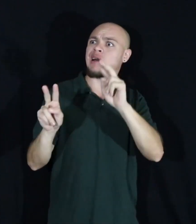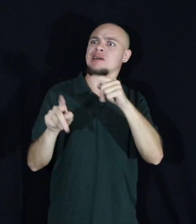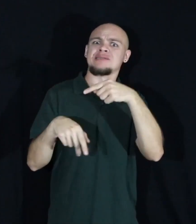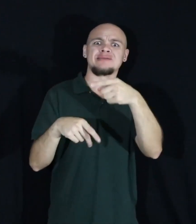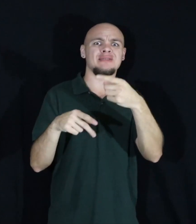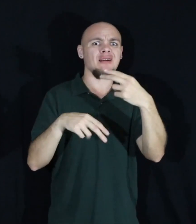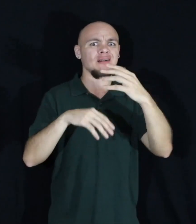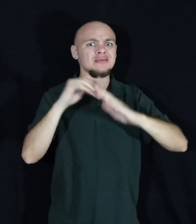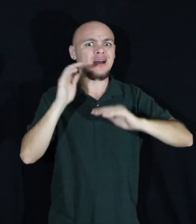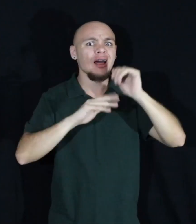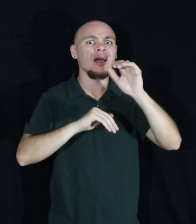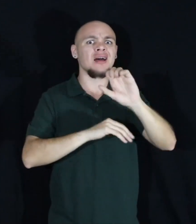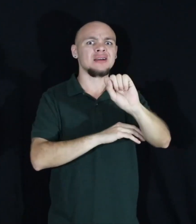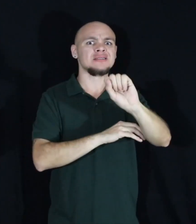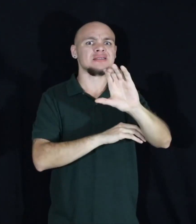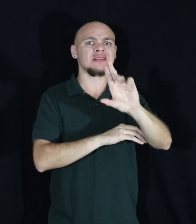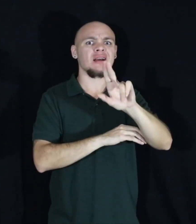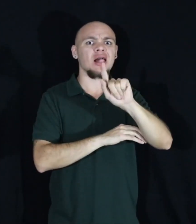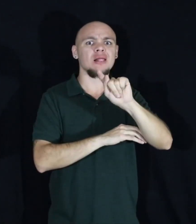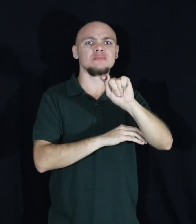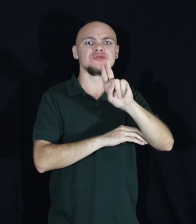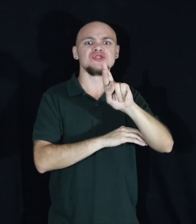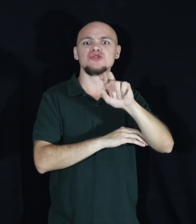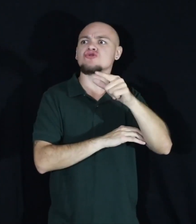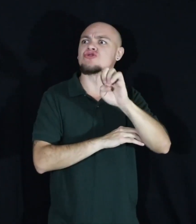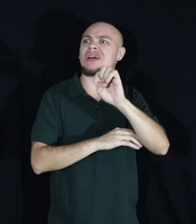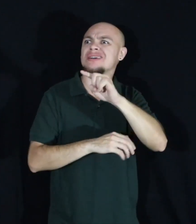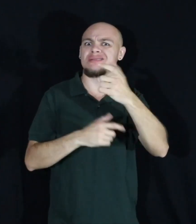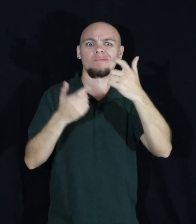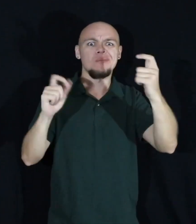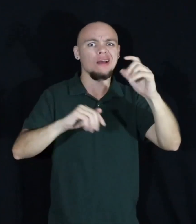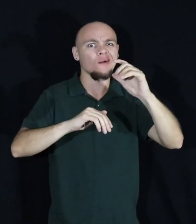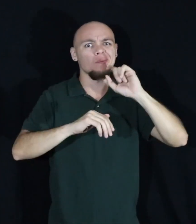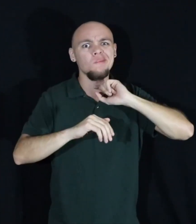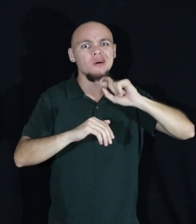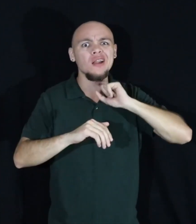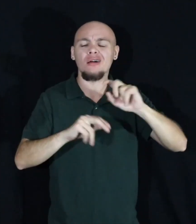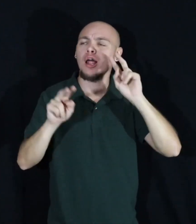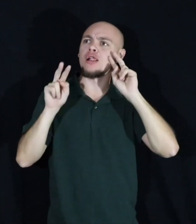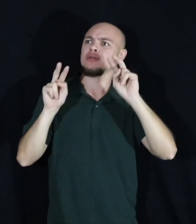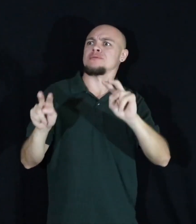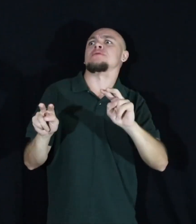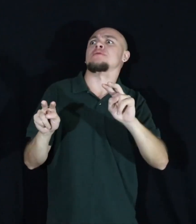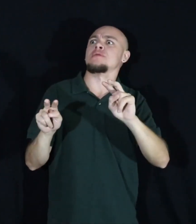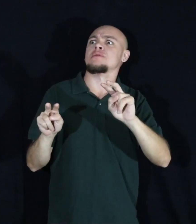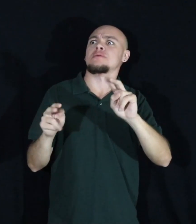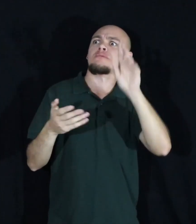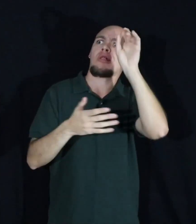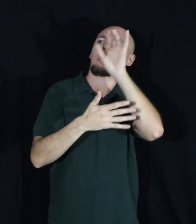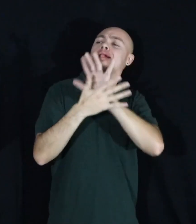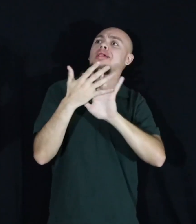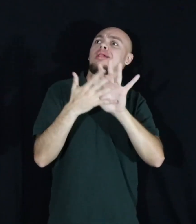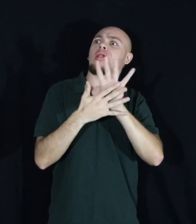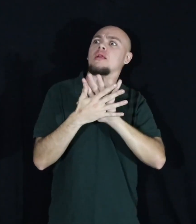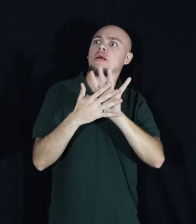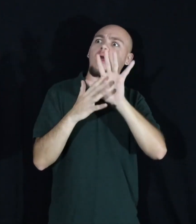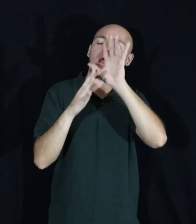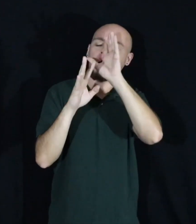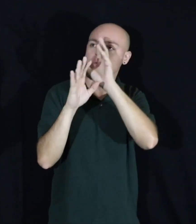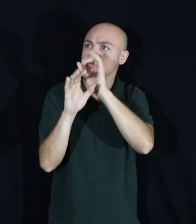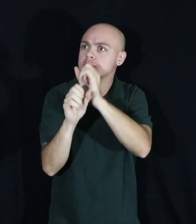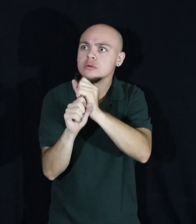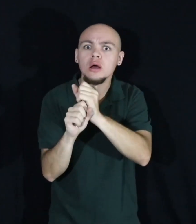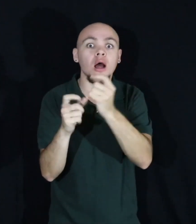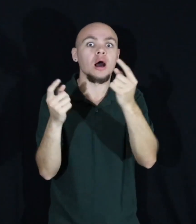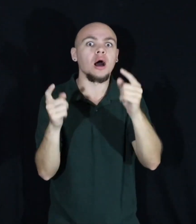What is a sculpture? Sculptures are supposed to be these big things made of metal. I looked at it. I was completely confused and transfixed. And you know what